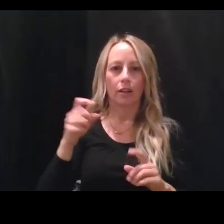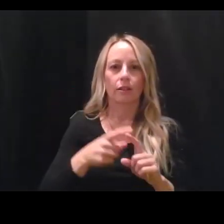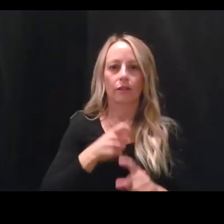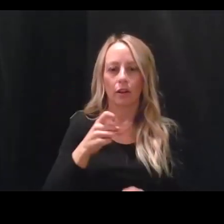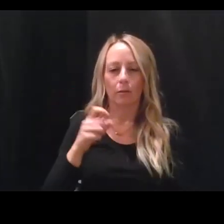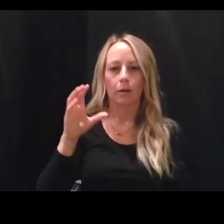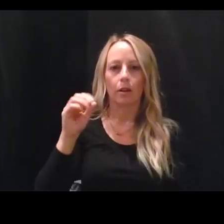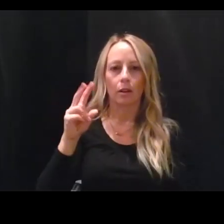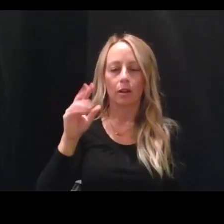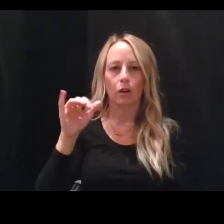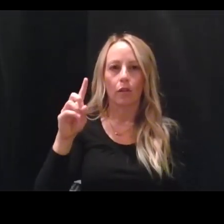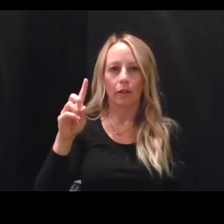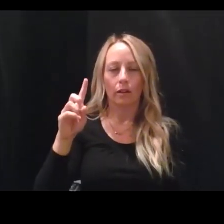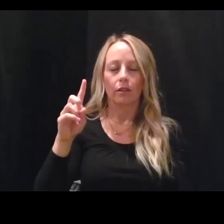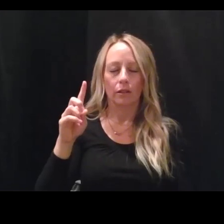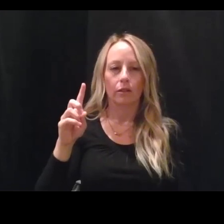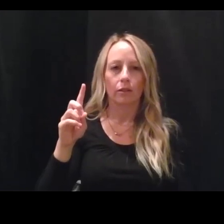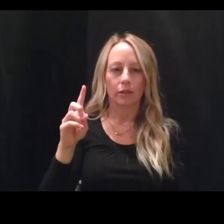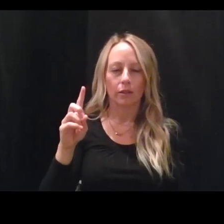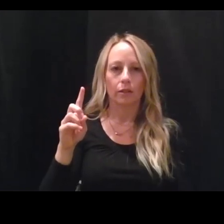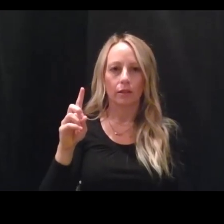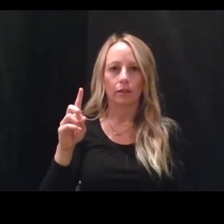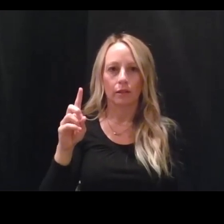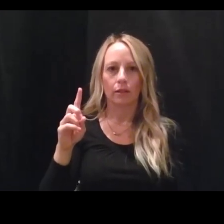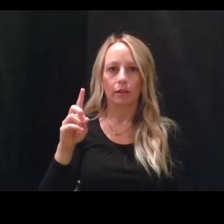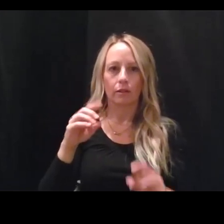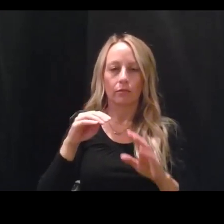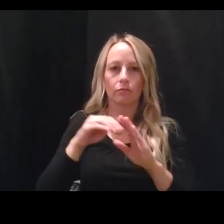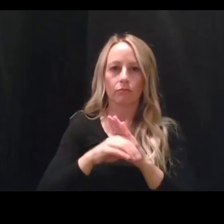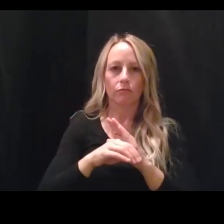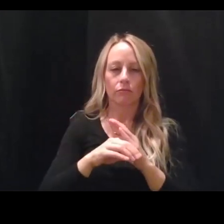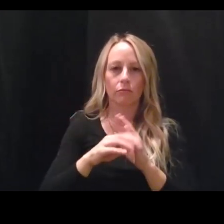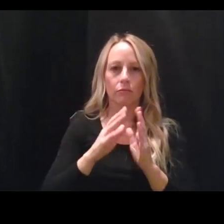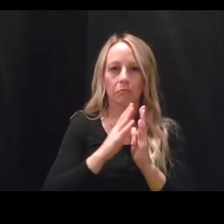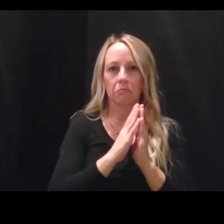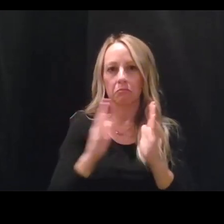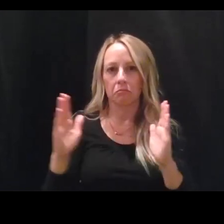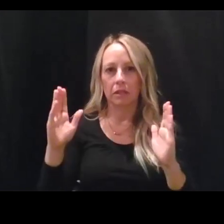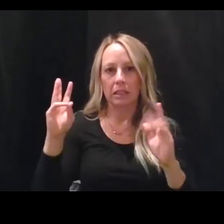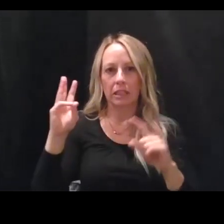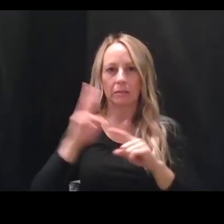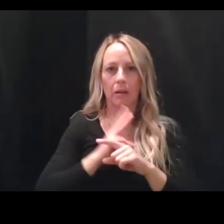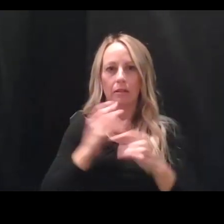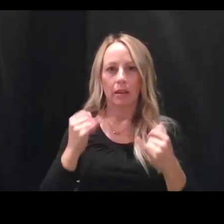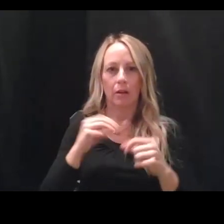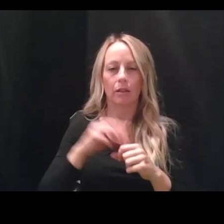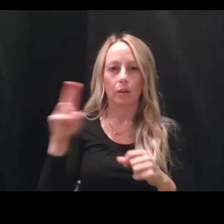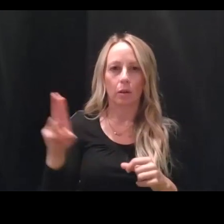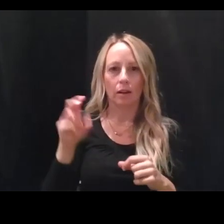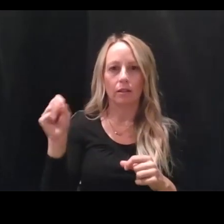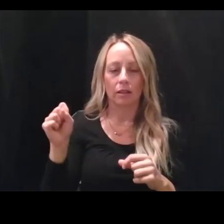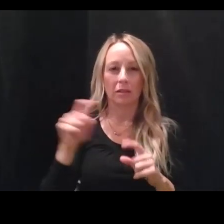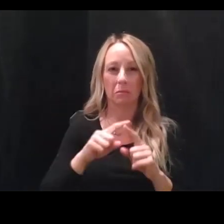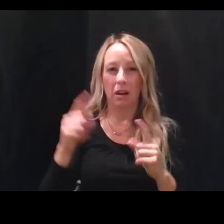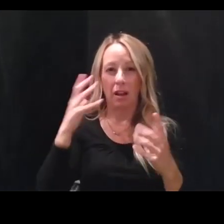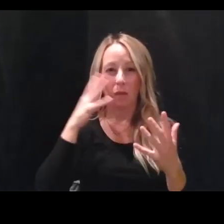fallen over the, um, almost six months of the pandemic in the US. Unfortunately,